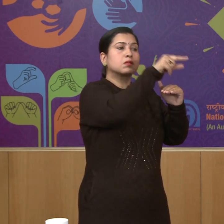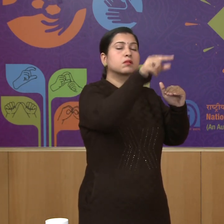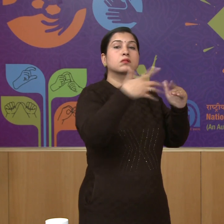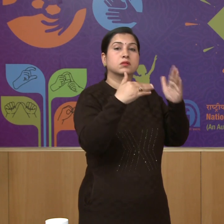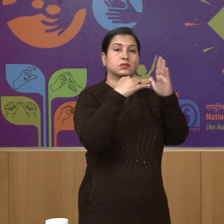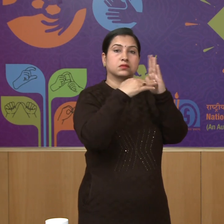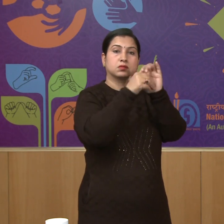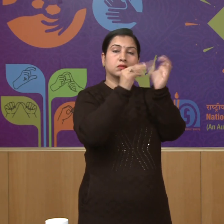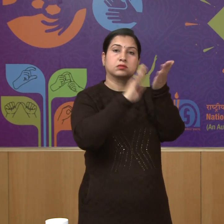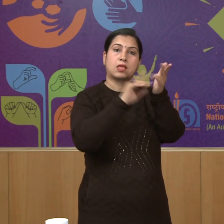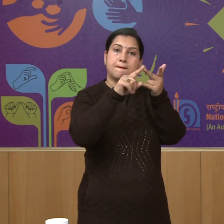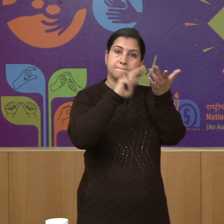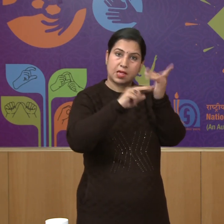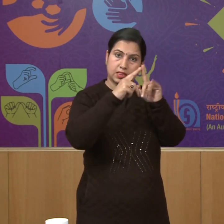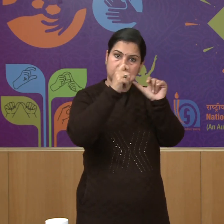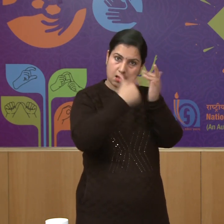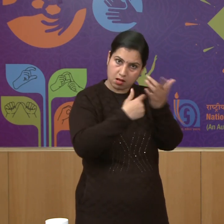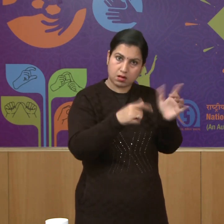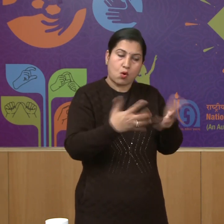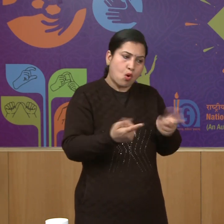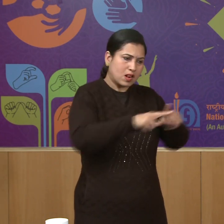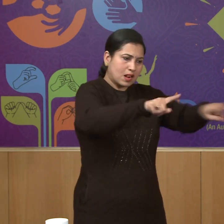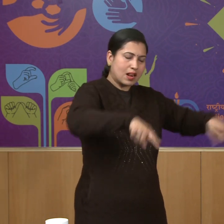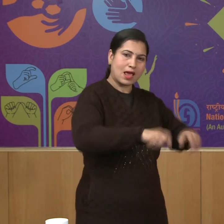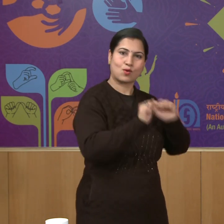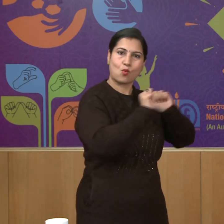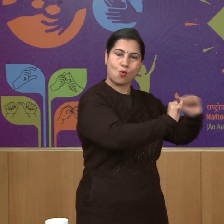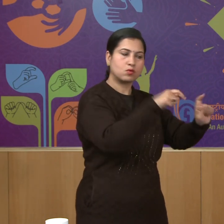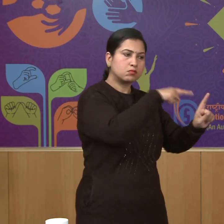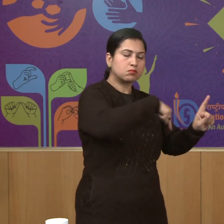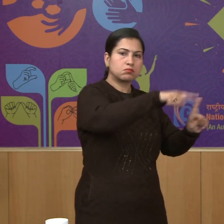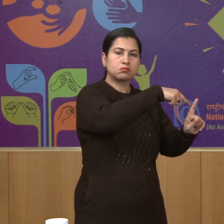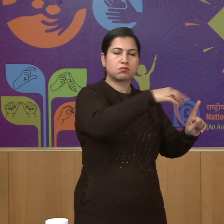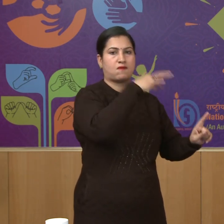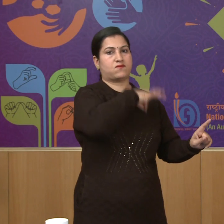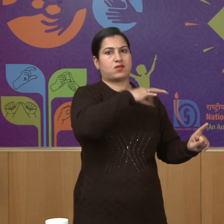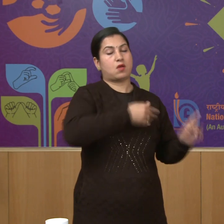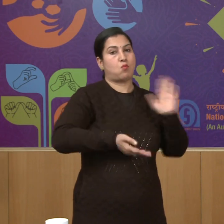and landlords who had benefited from the British rule